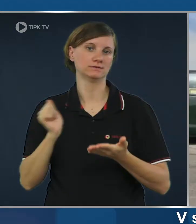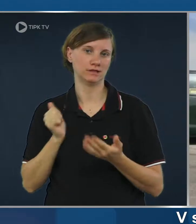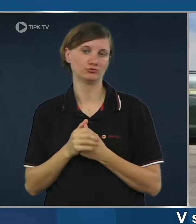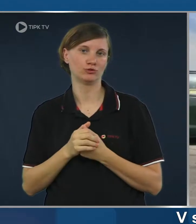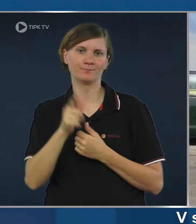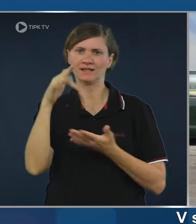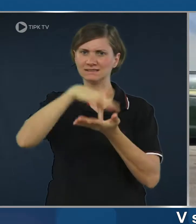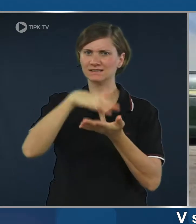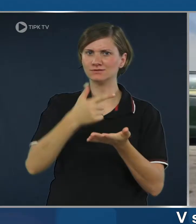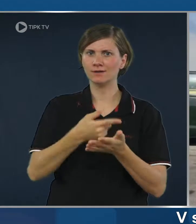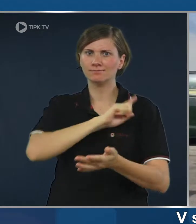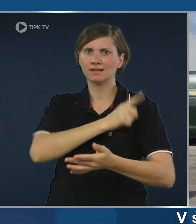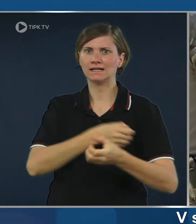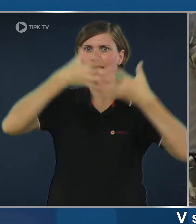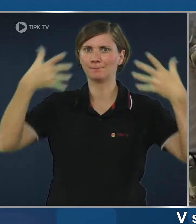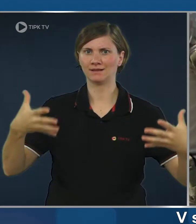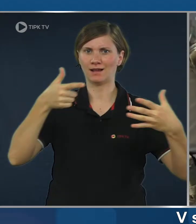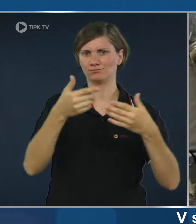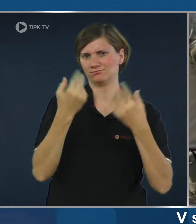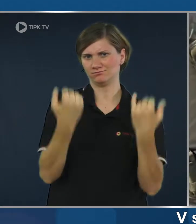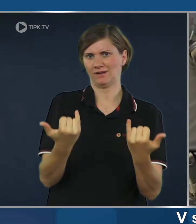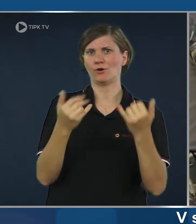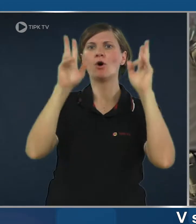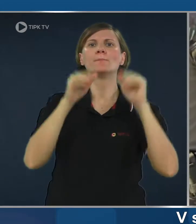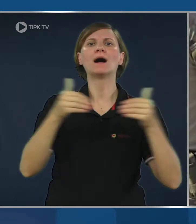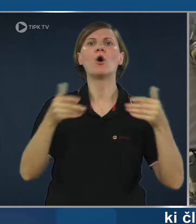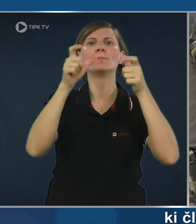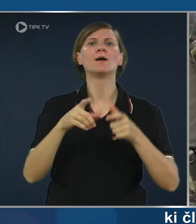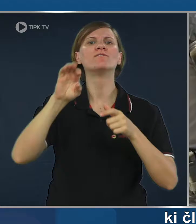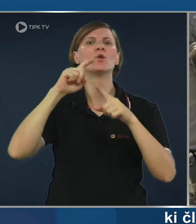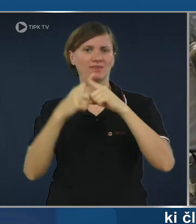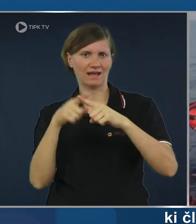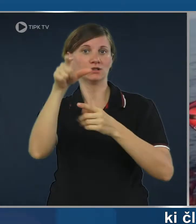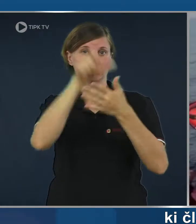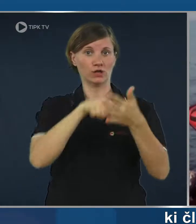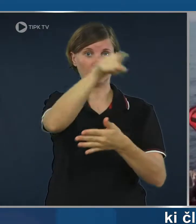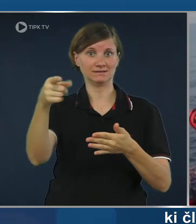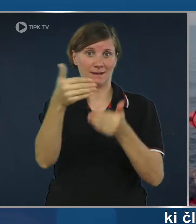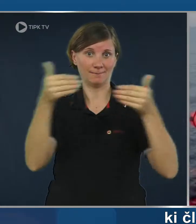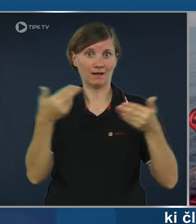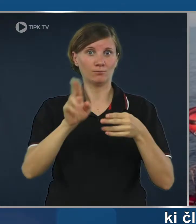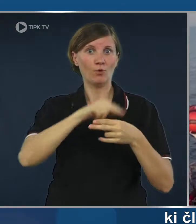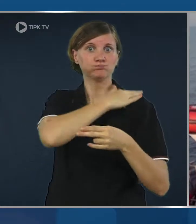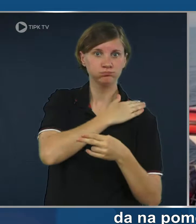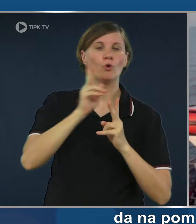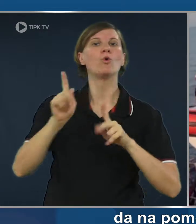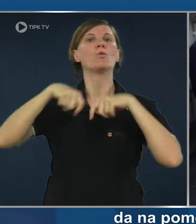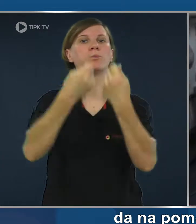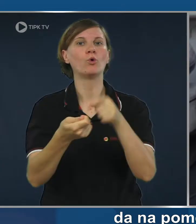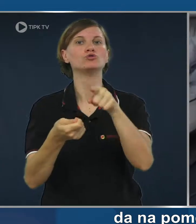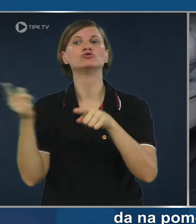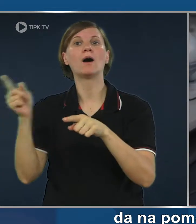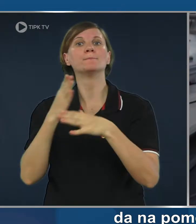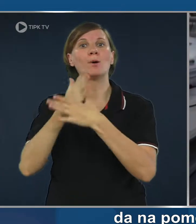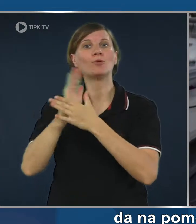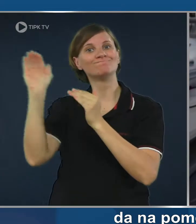guard. At the heart of it is strengthening the existing border agency Frontex, allowing member states whose borders come under pressure to call